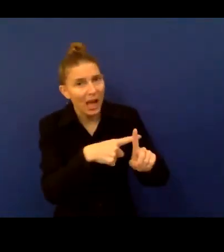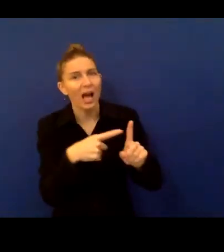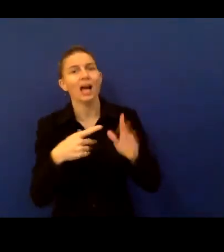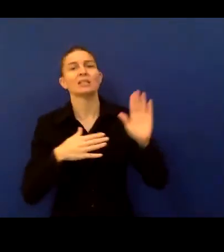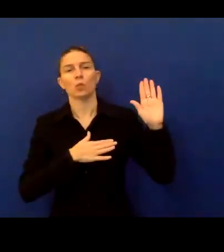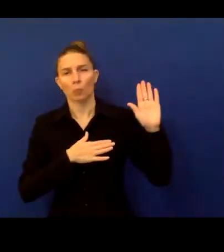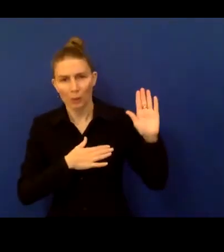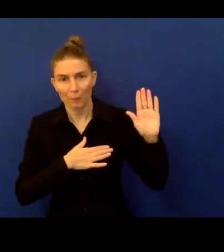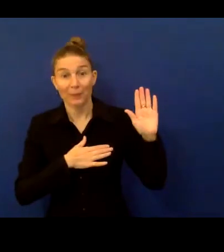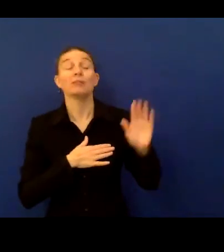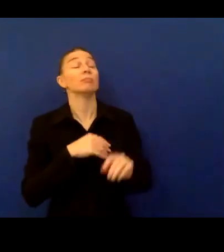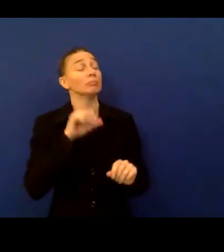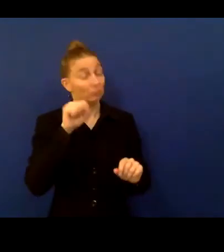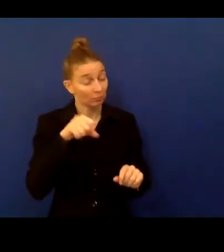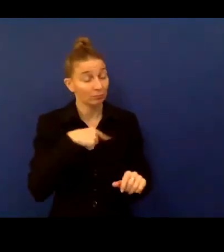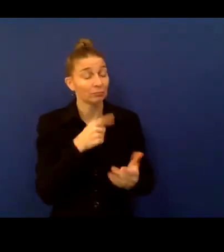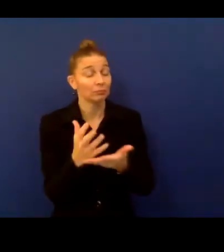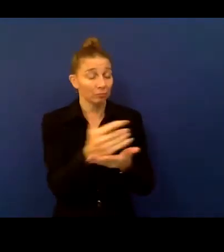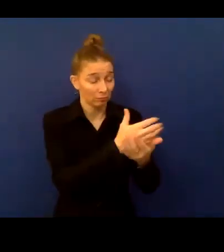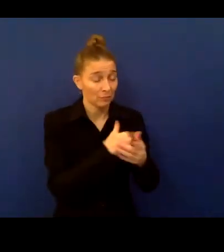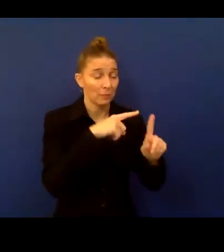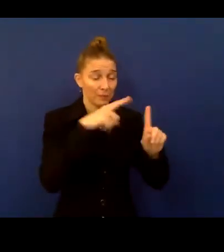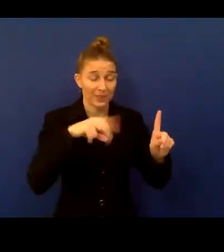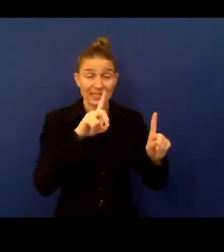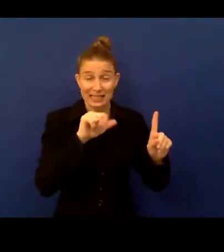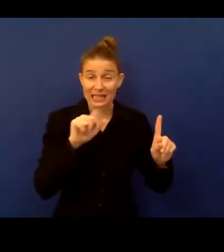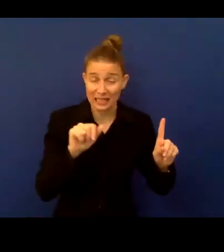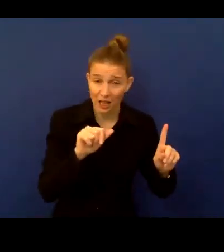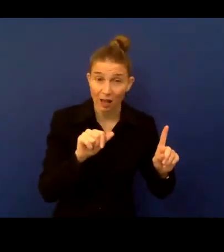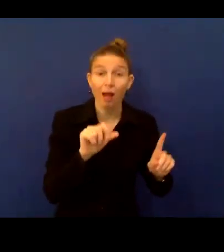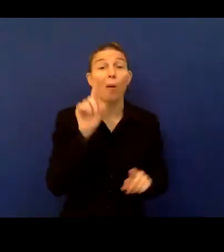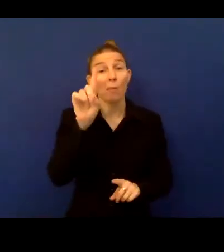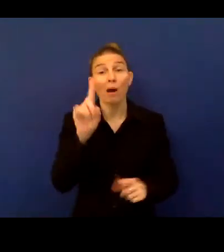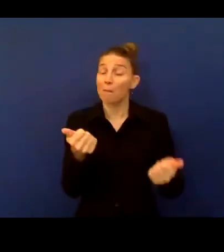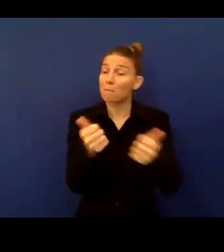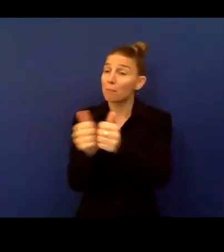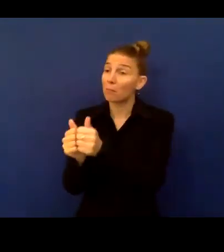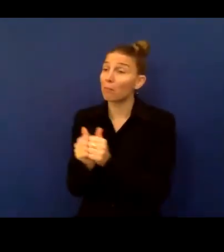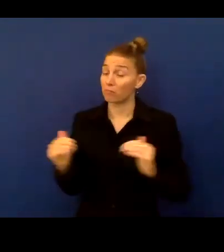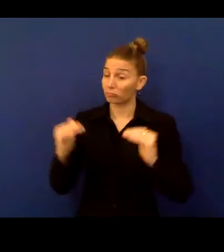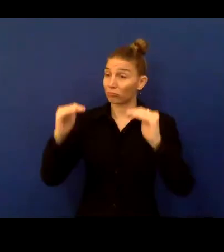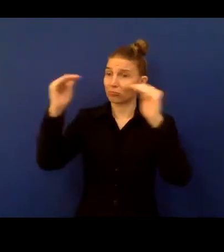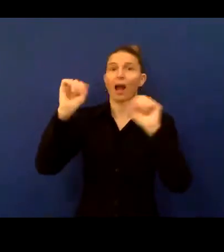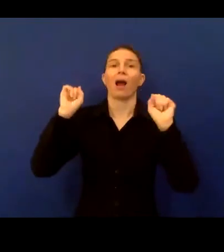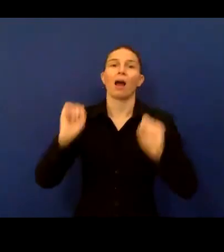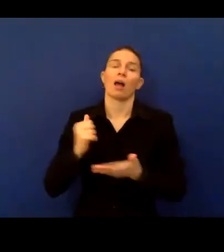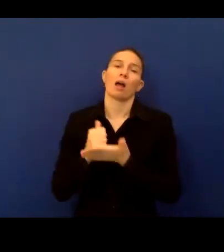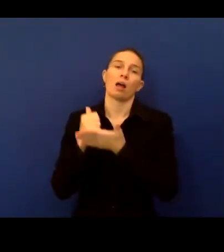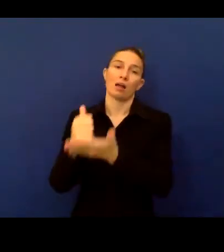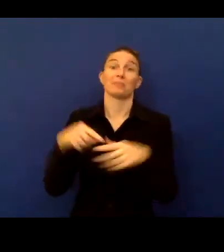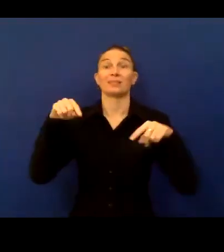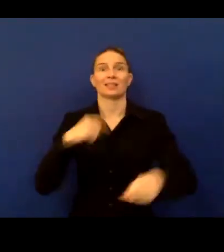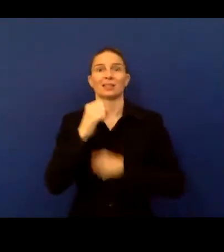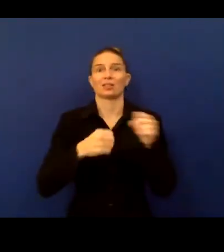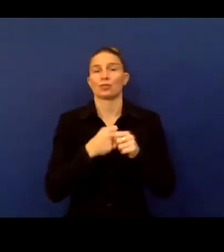data in the first place. And that's where multi stakeholder partnerships can add value. So I think this year has really shown the value of